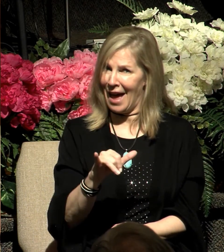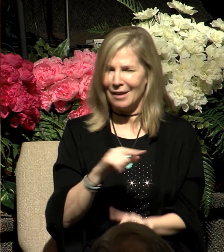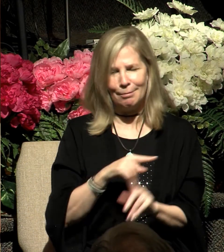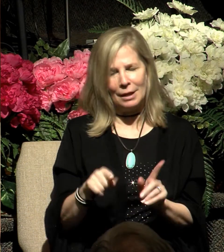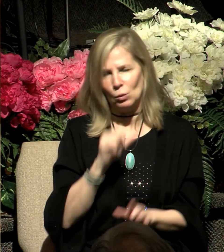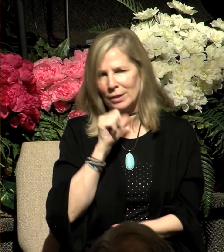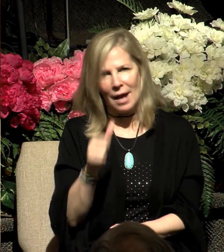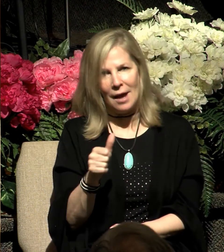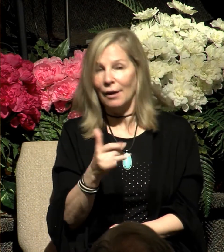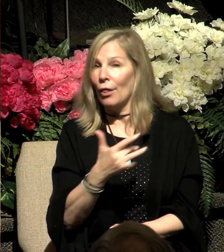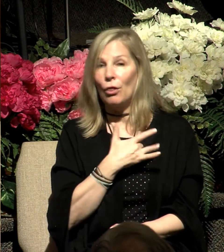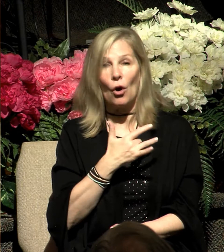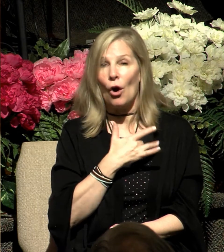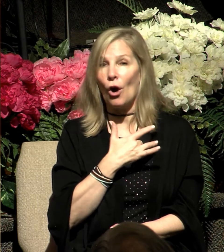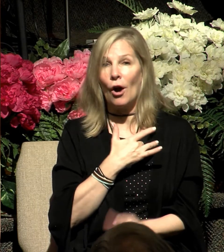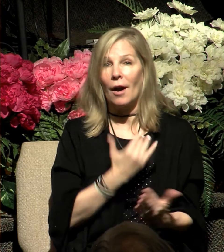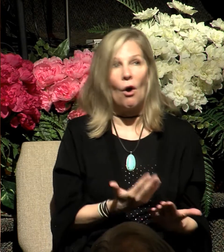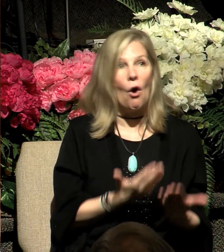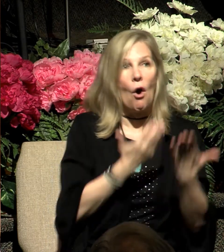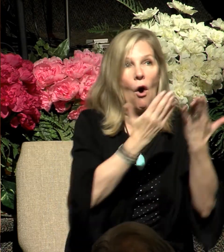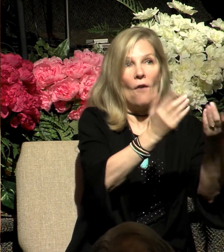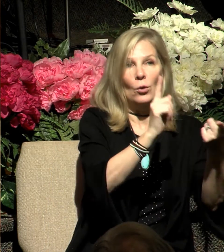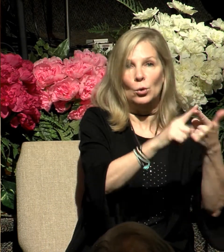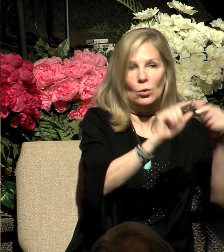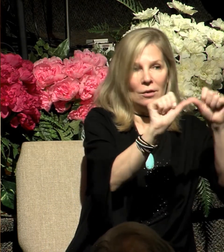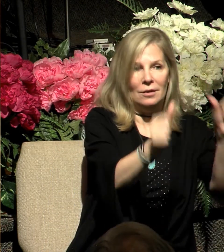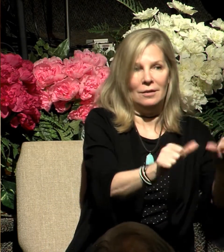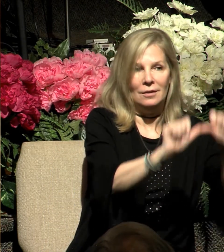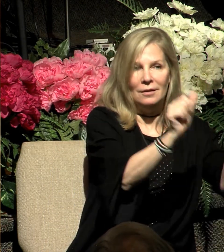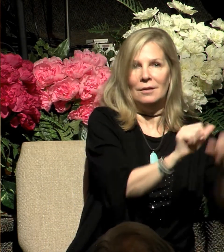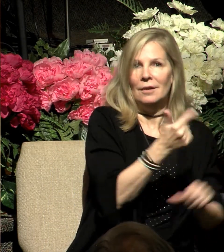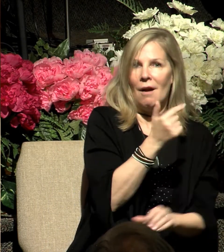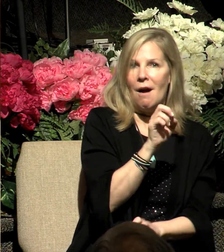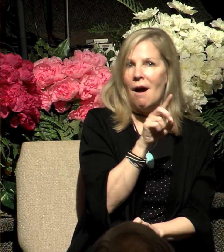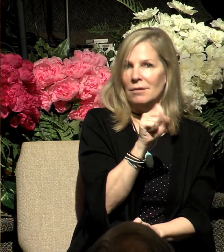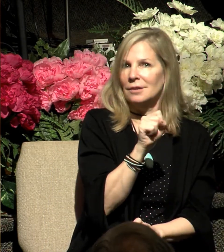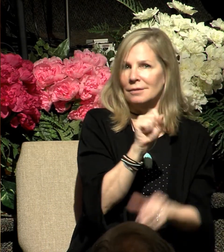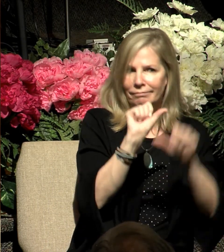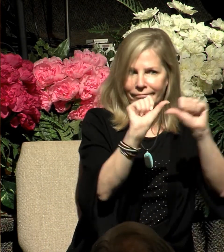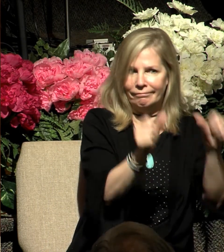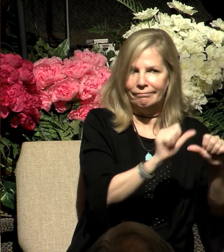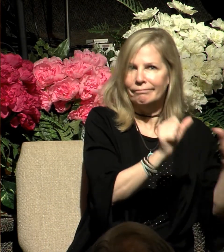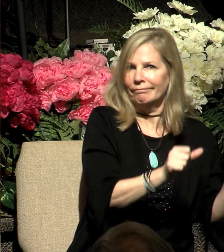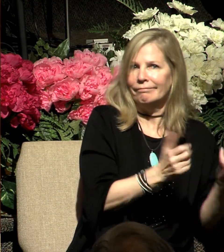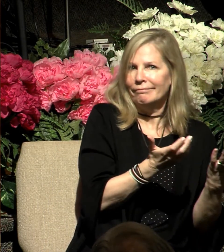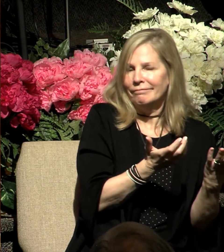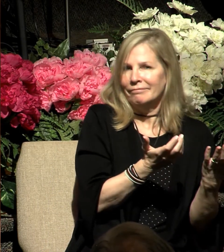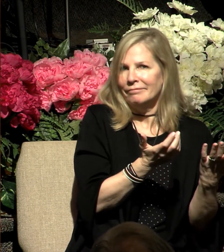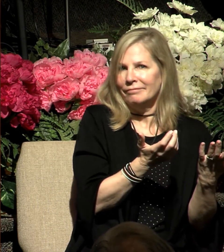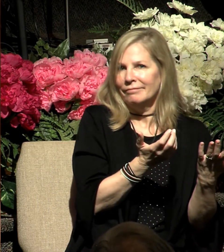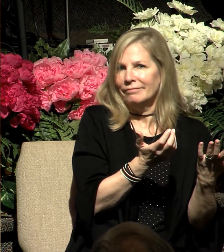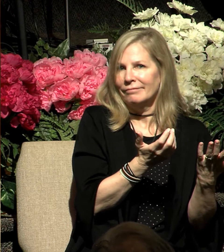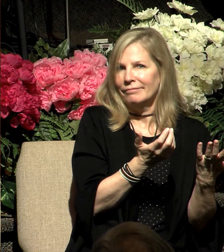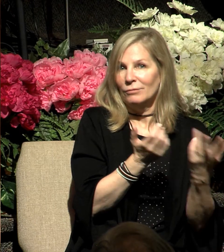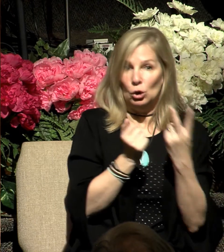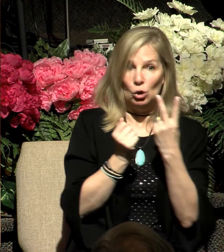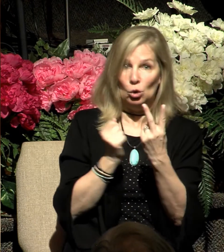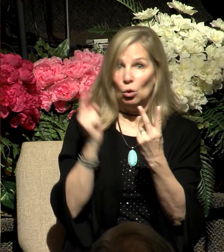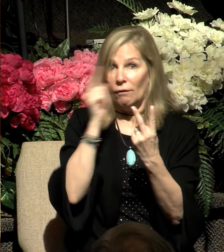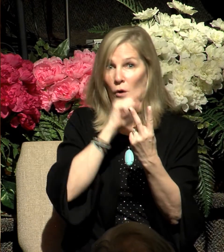It wasn't to me that they offered these sacrifices. It was to their idolatrous idols. Two of these false gods are even mentioned here.